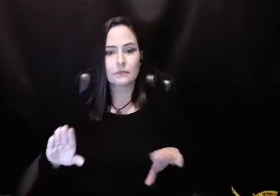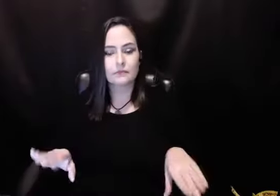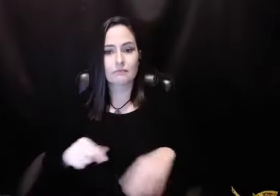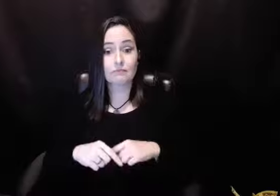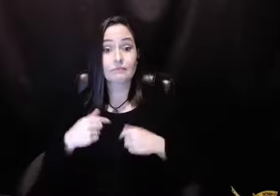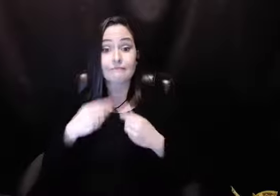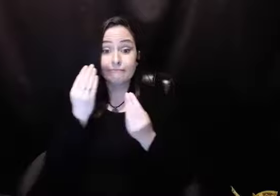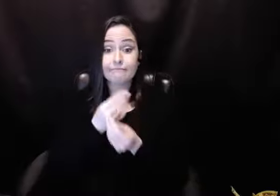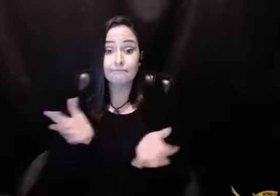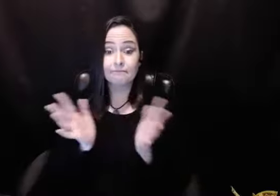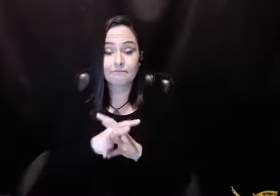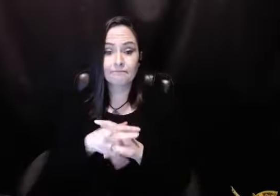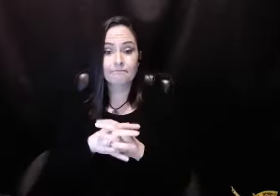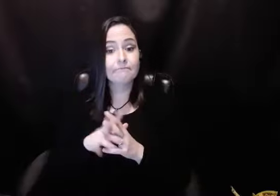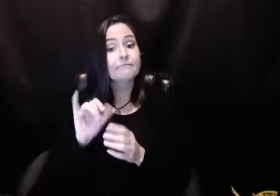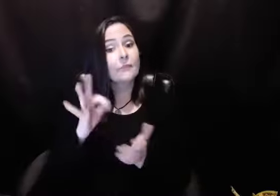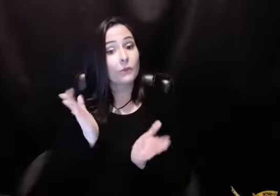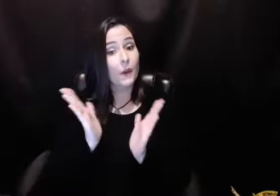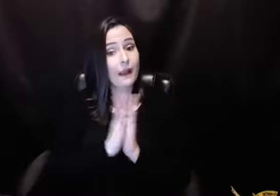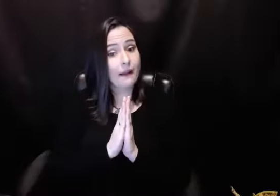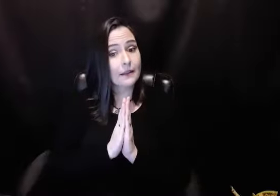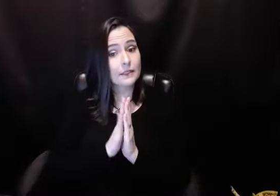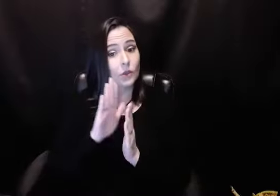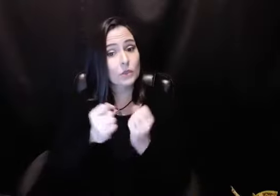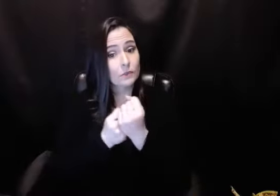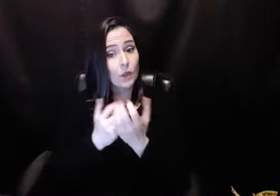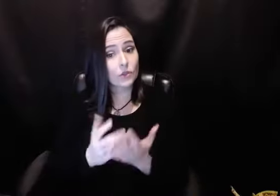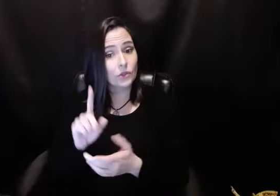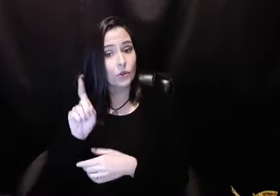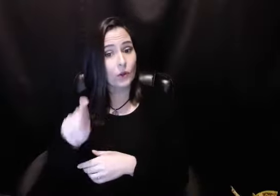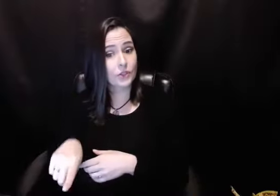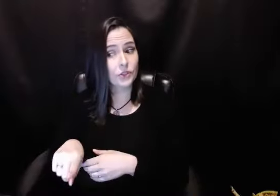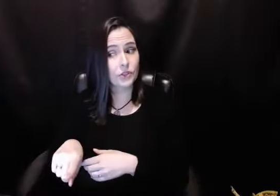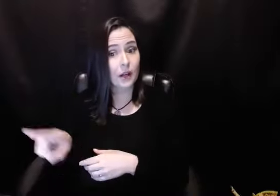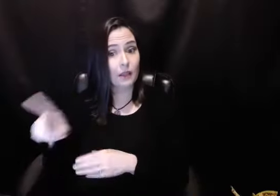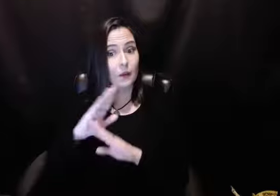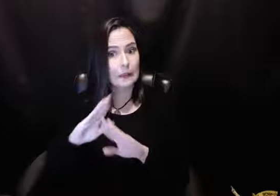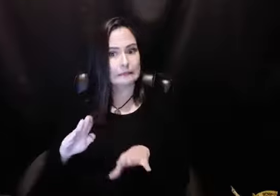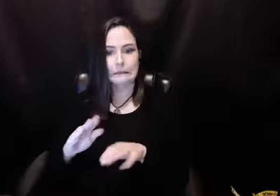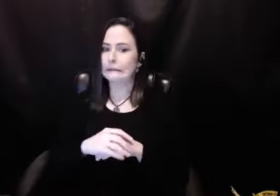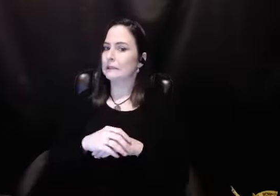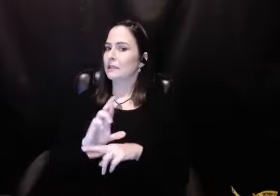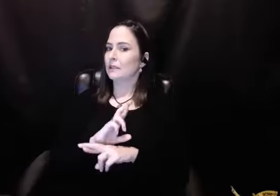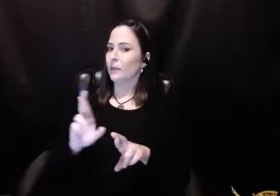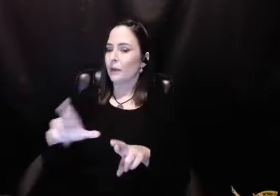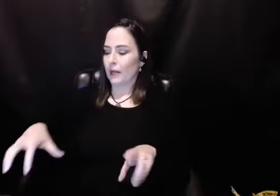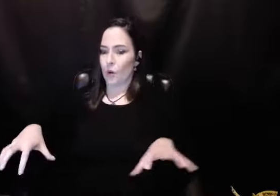I said, what do you think? And there was silence. And I'm here to tell you that if you ask your sponsor a question